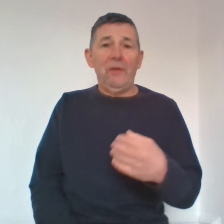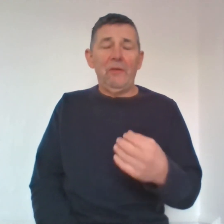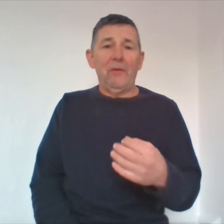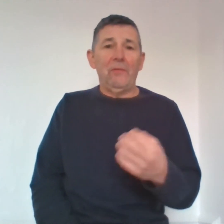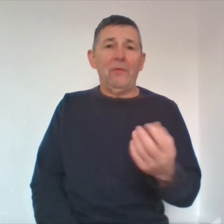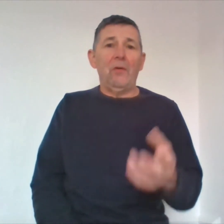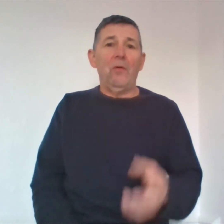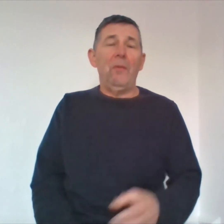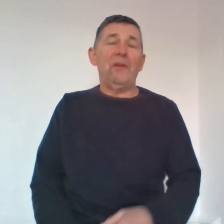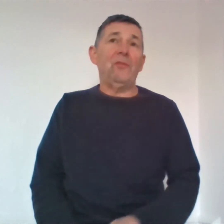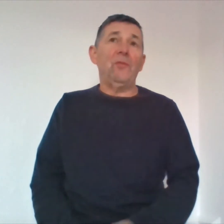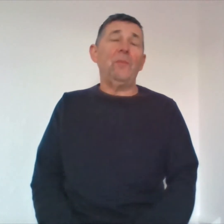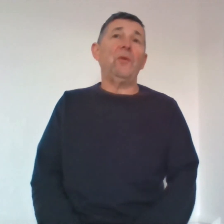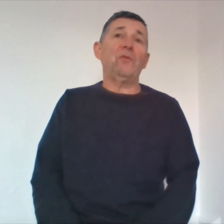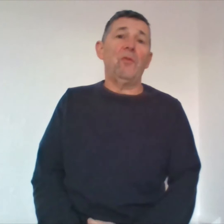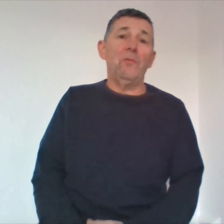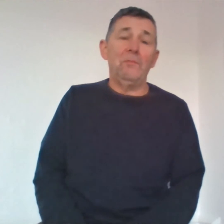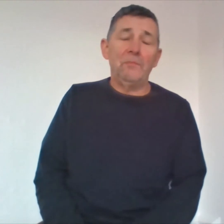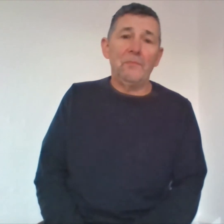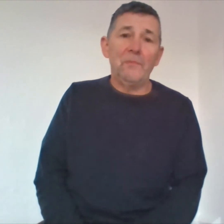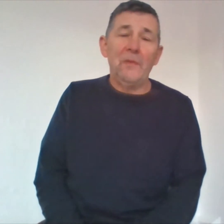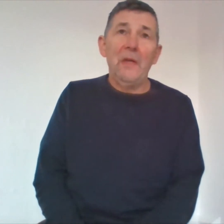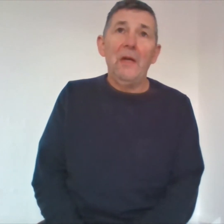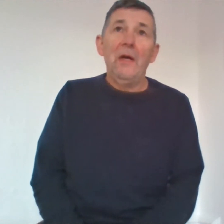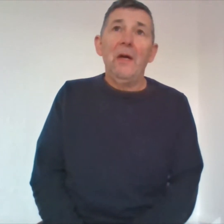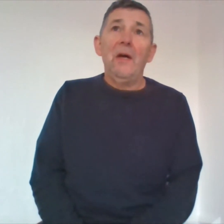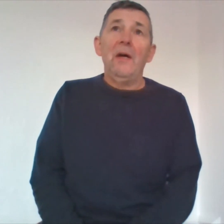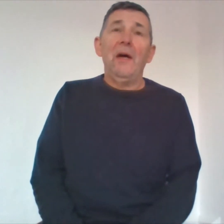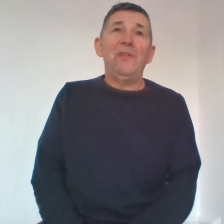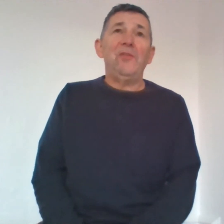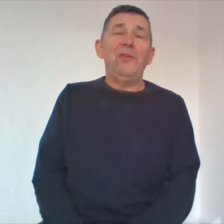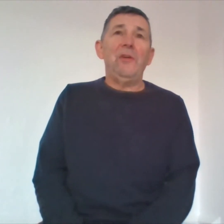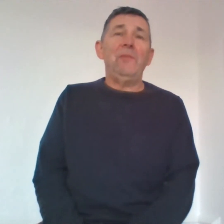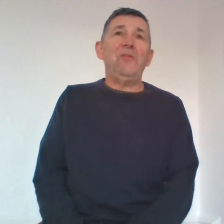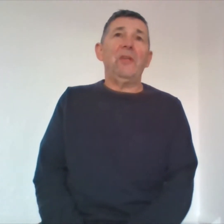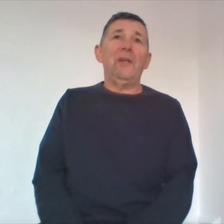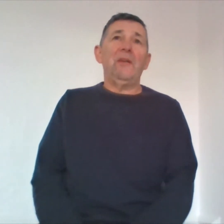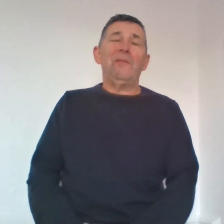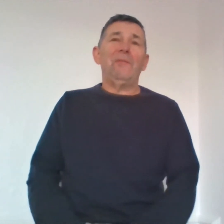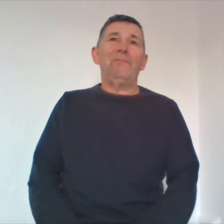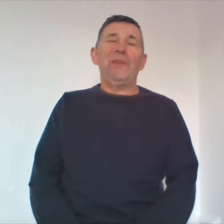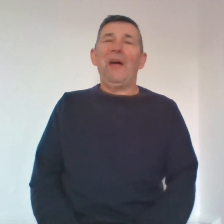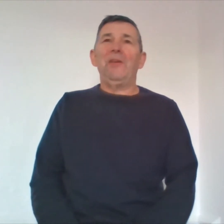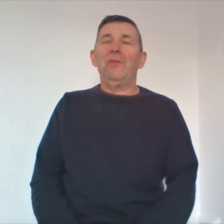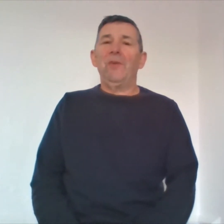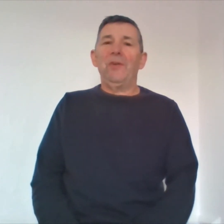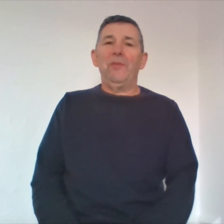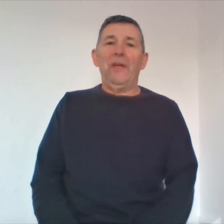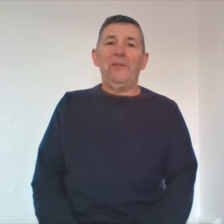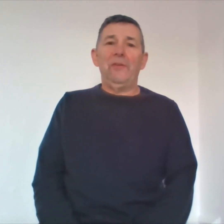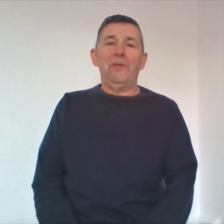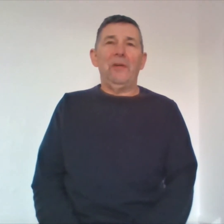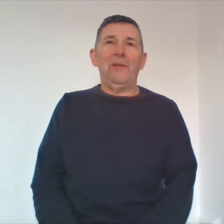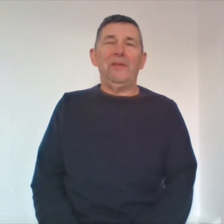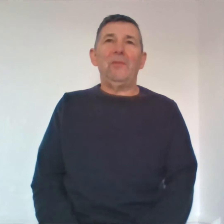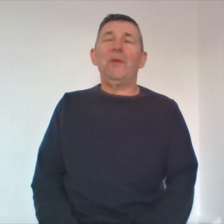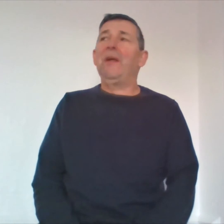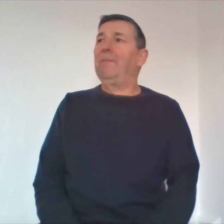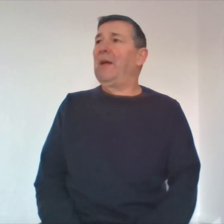a call back so the woman goes home and she immediately i don't want to do that you know i'm quite happy i